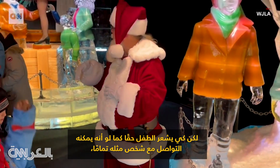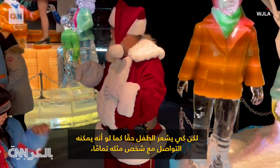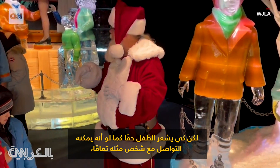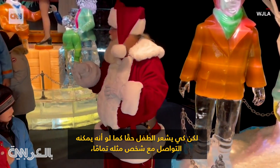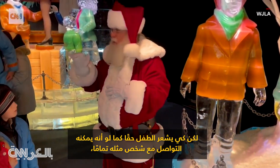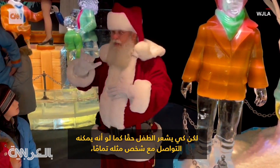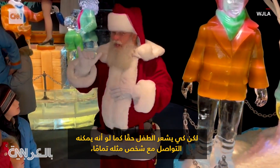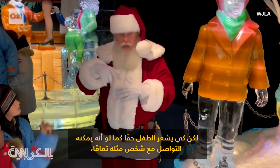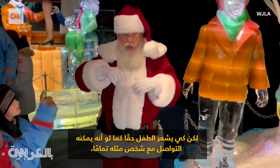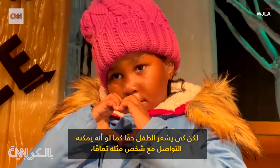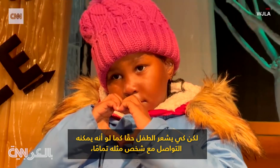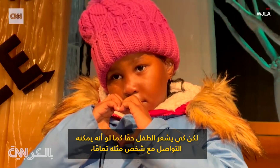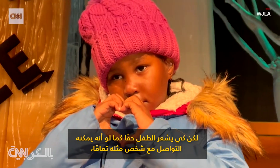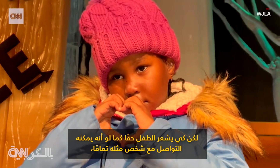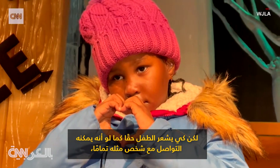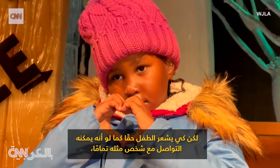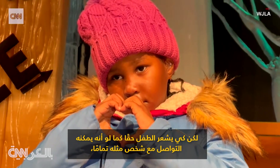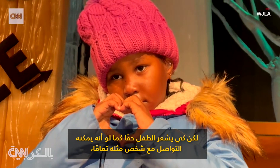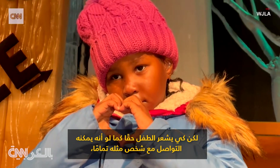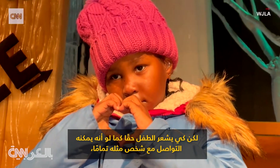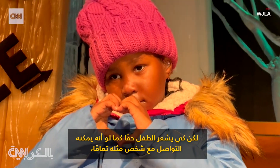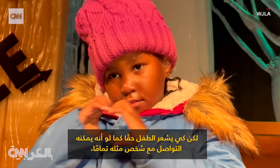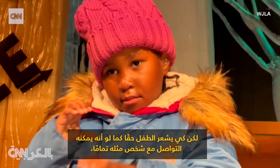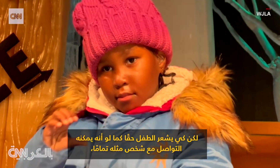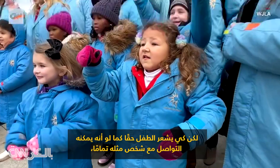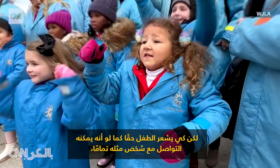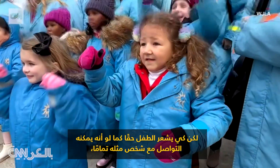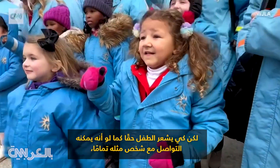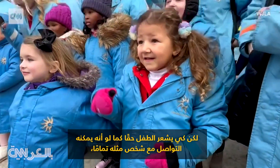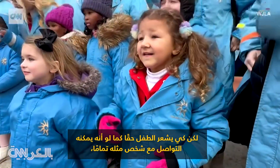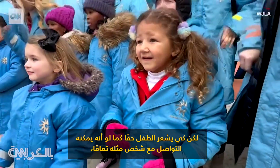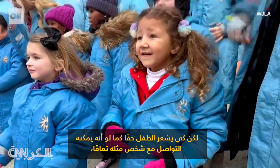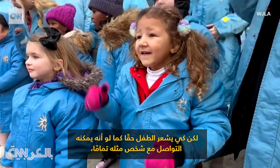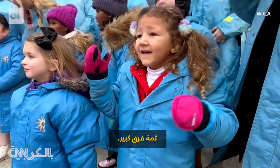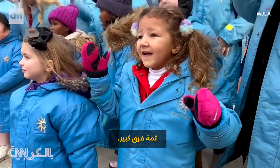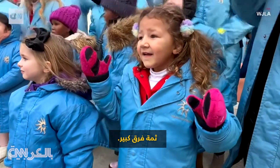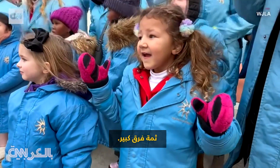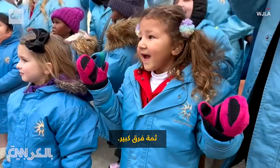is that they can connect with someone completely like them. It's a big difference.